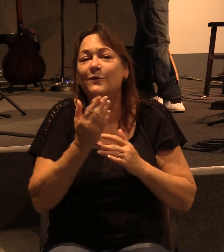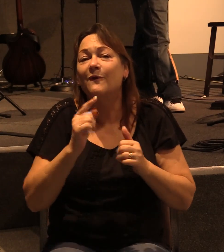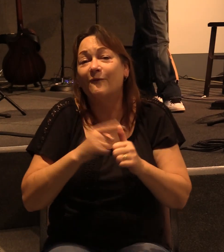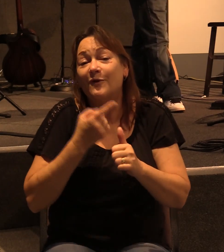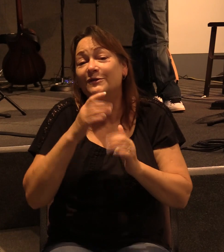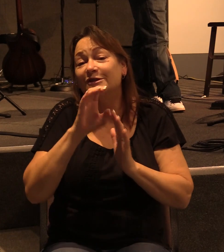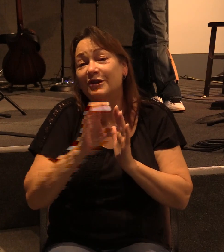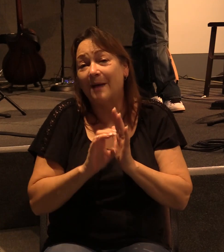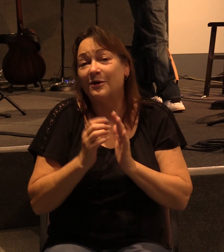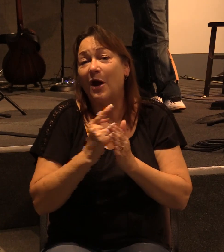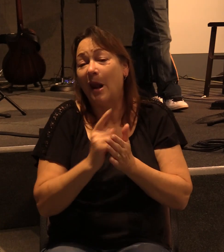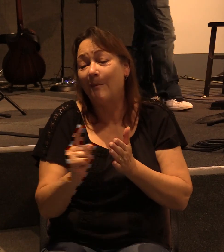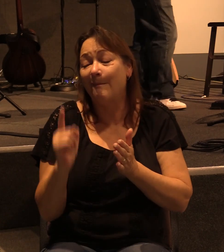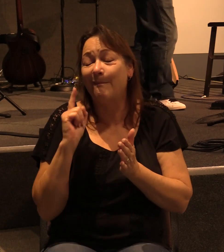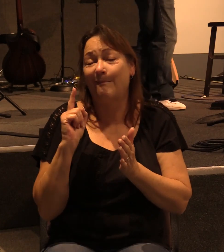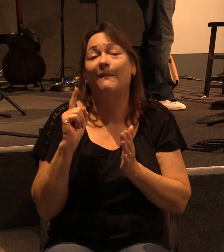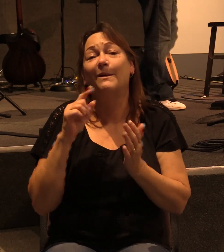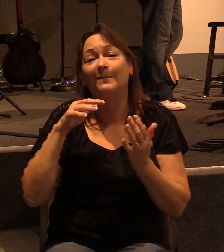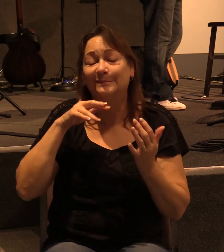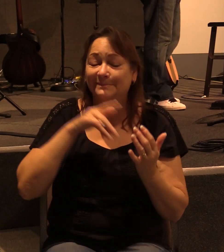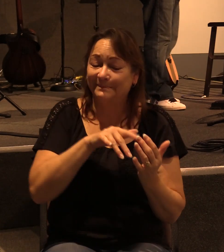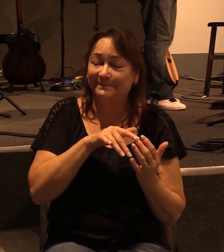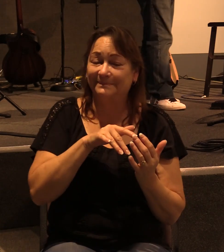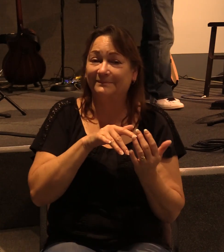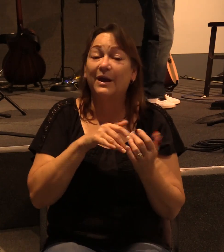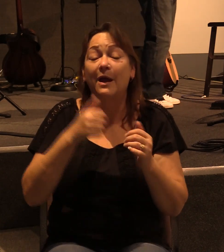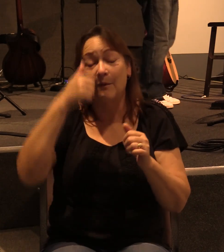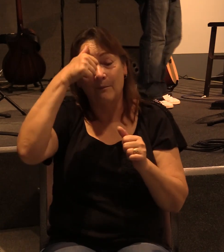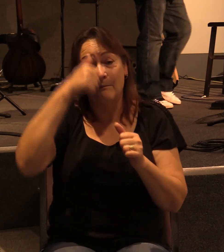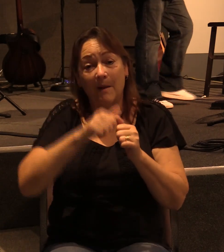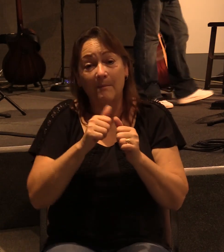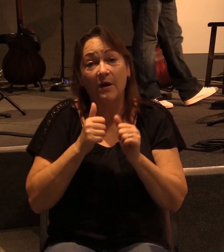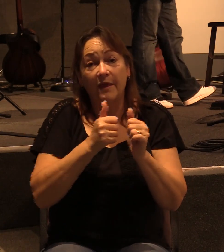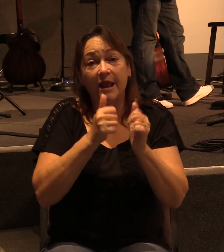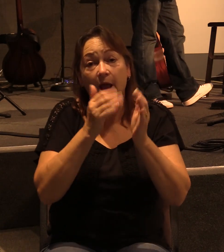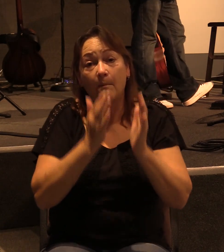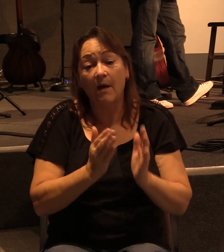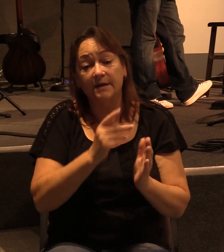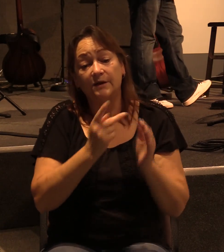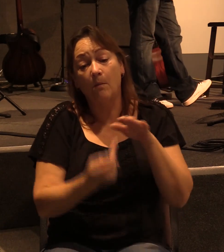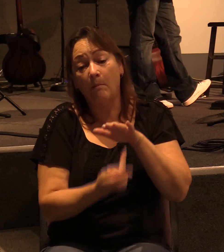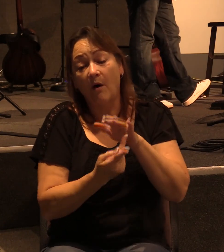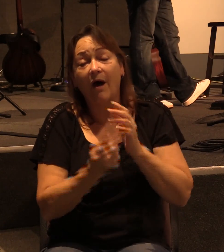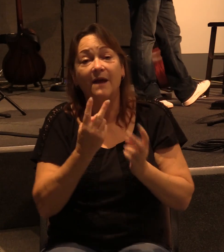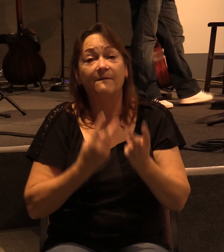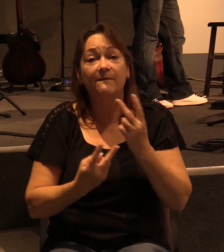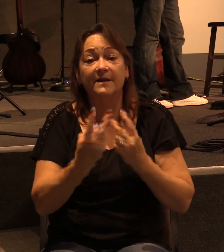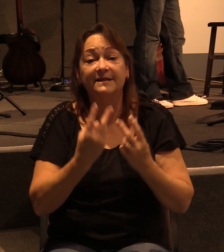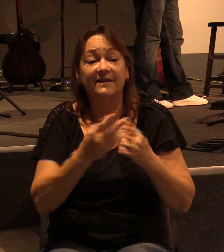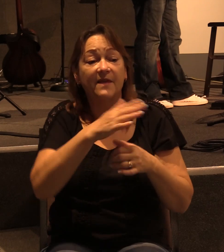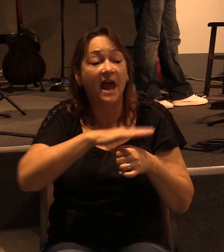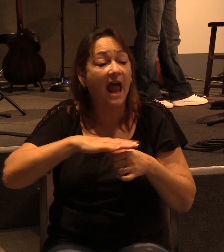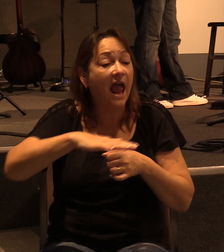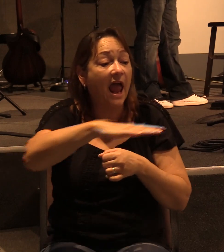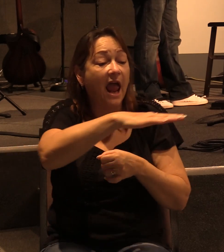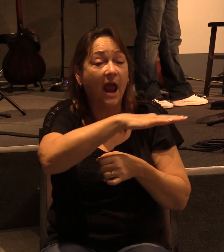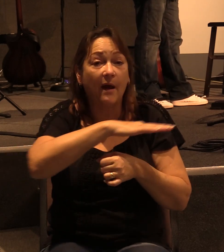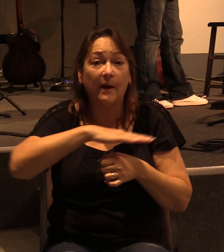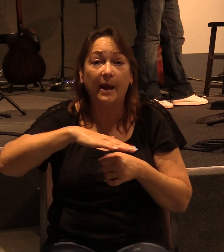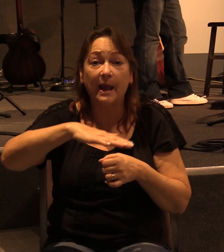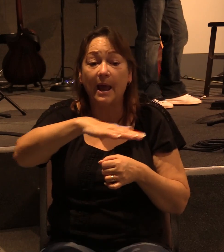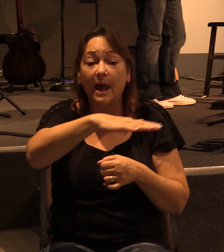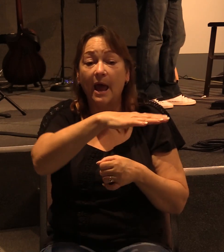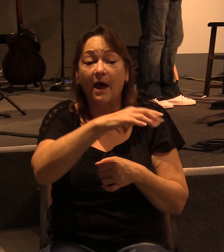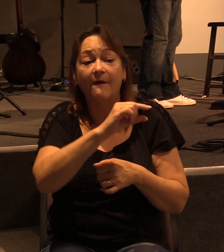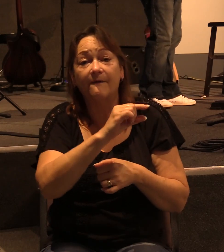chapter. You may remember that the Apostle Paul had visited the territory of the province